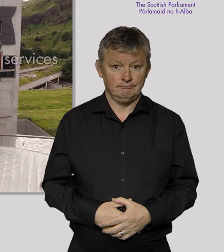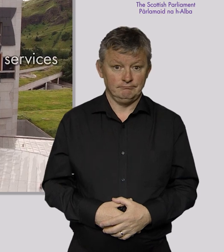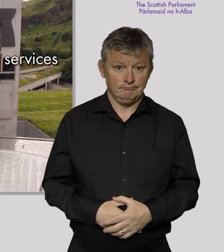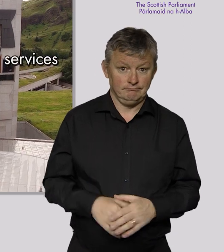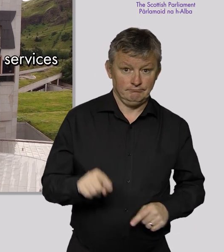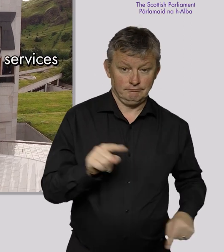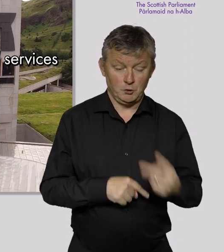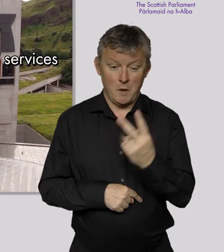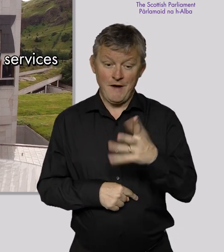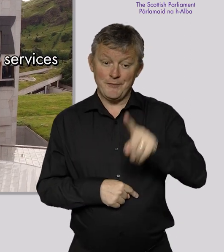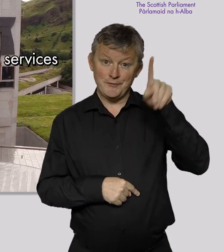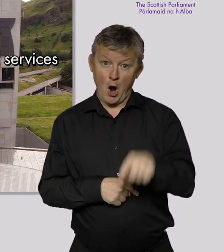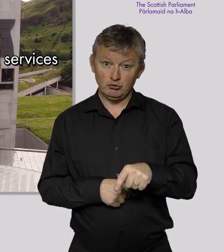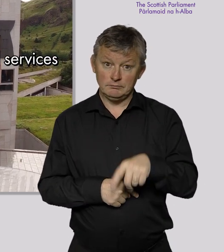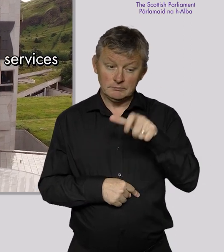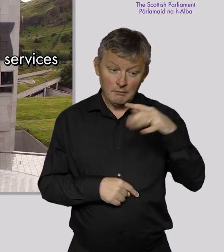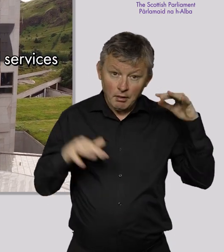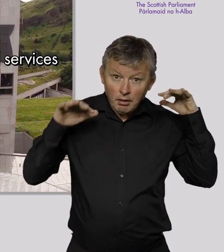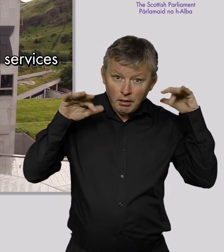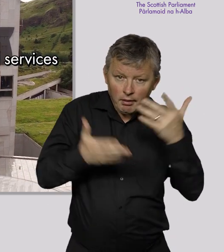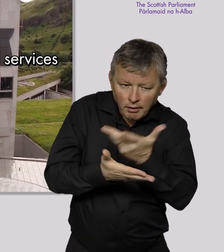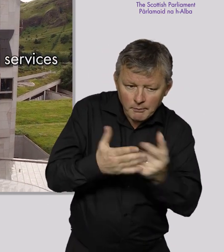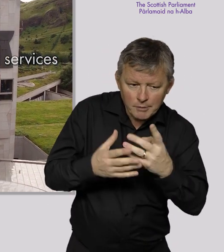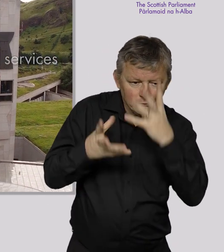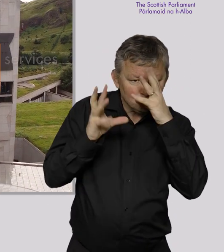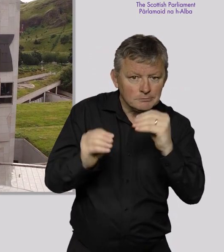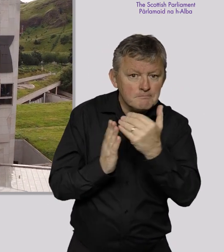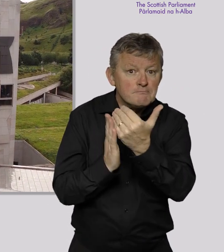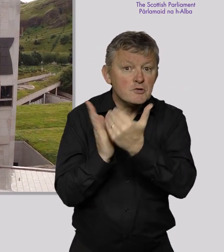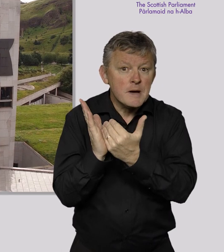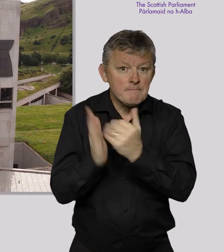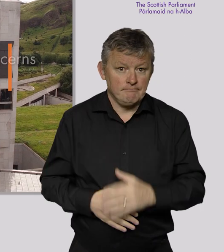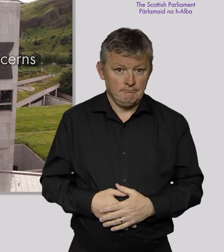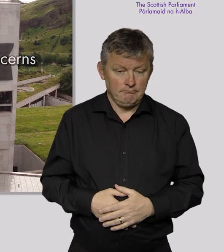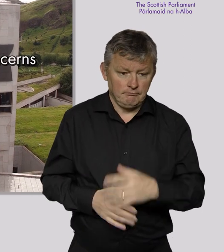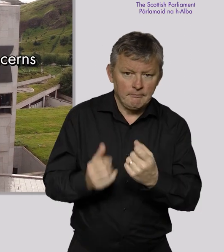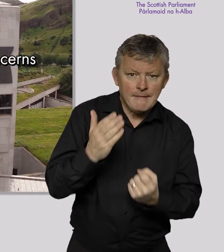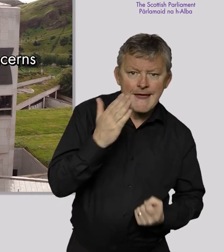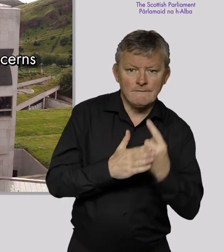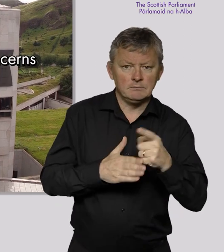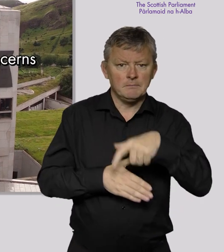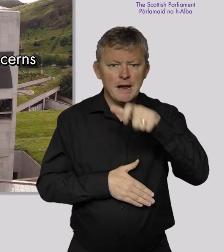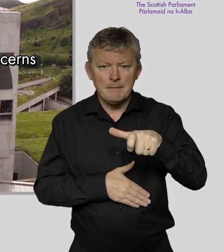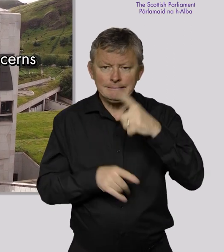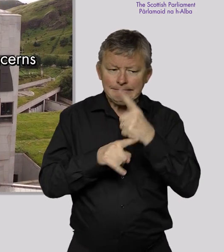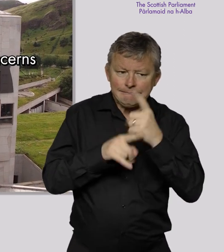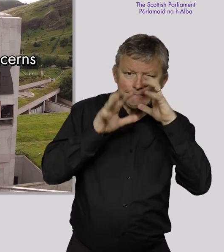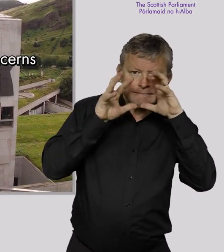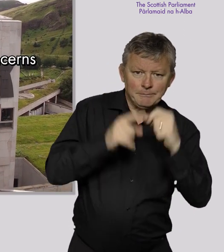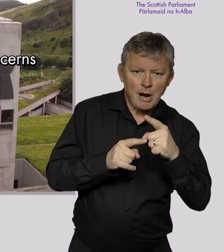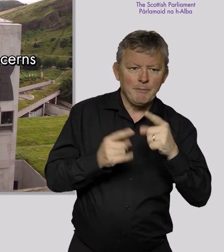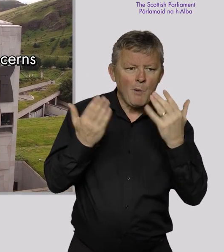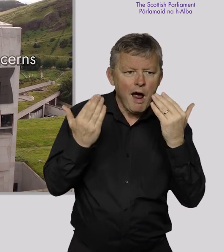Education programs delivered services to around 25,000 pupils Event for pupils to voice their